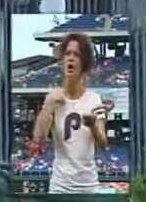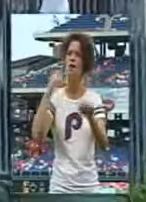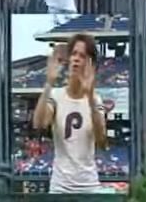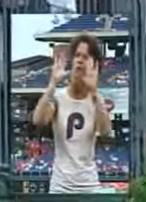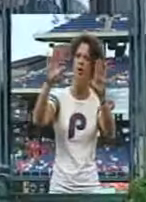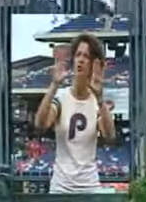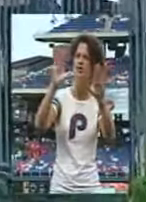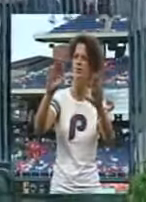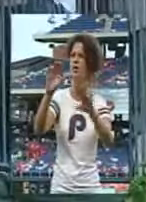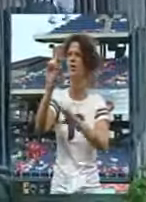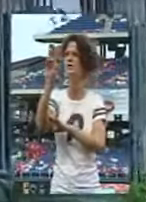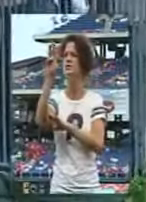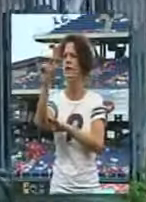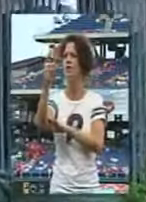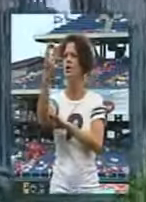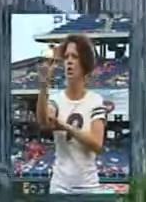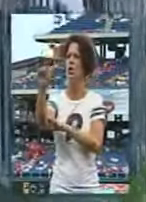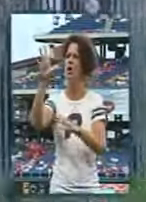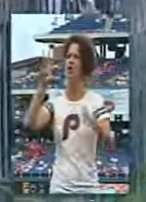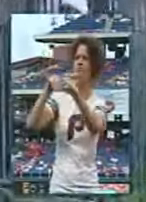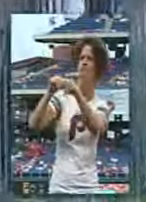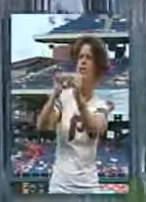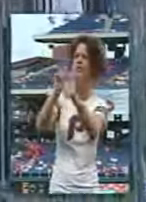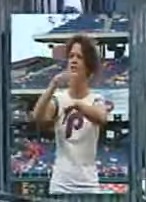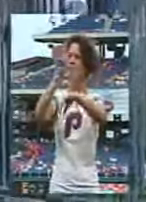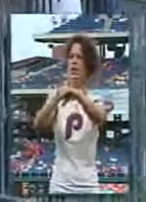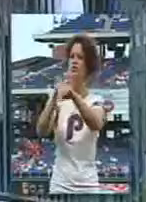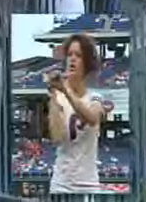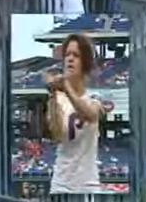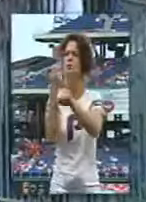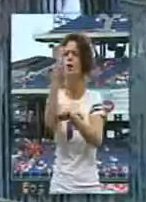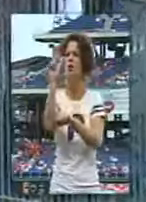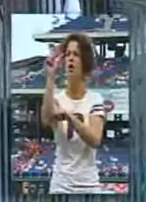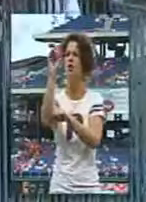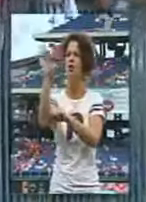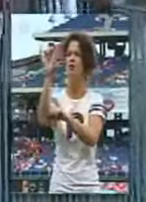their own inducted into the National Baseball Hall of Fame.